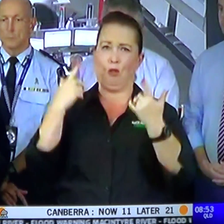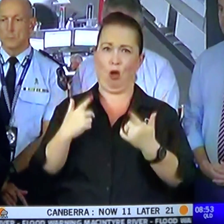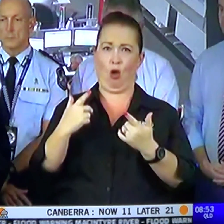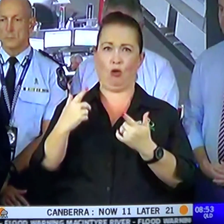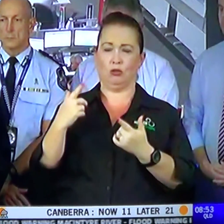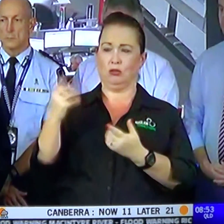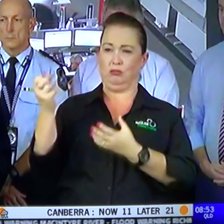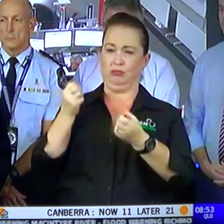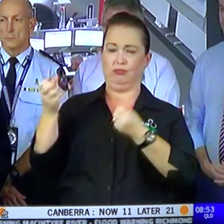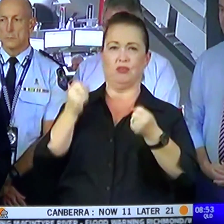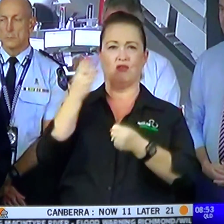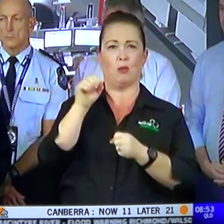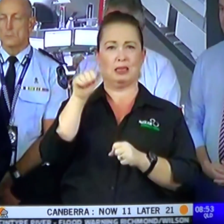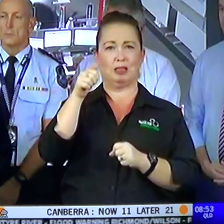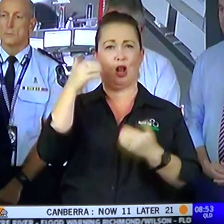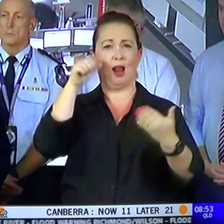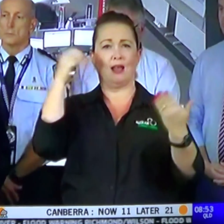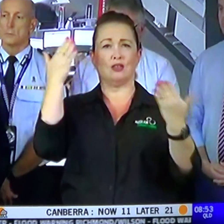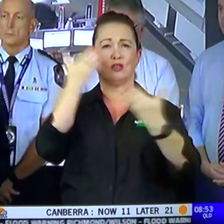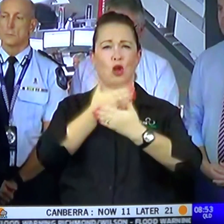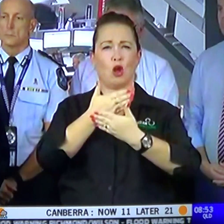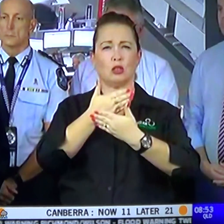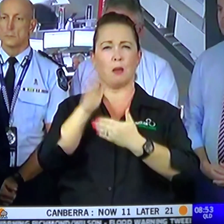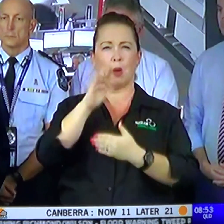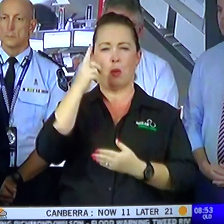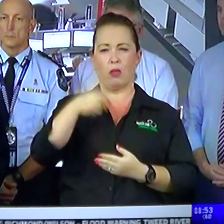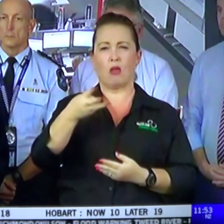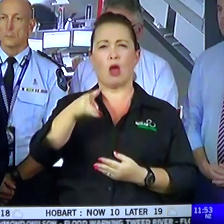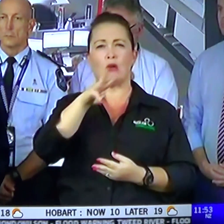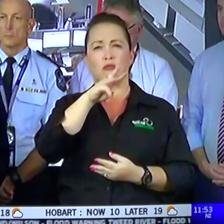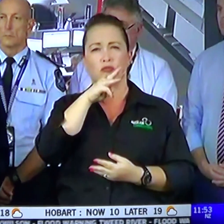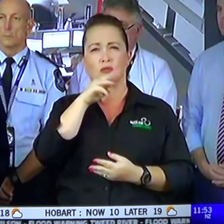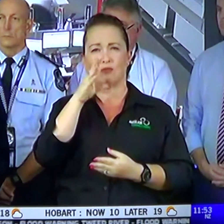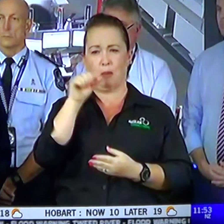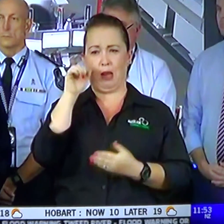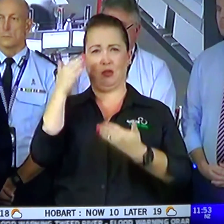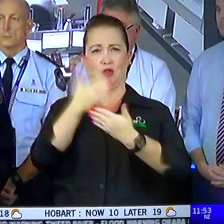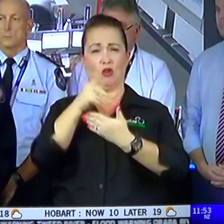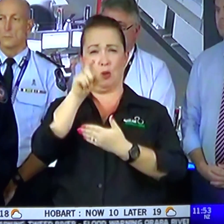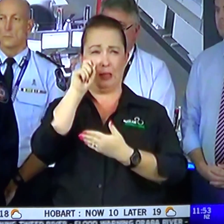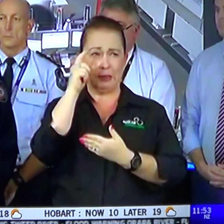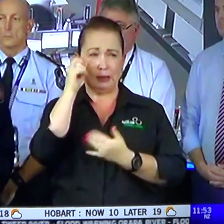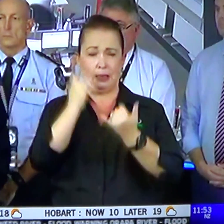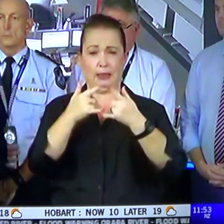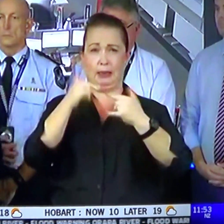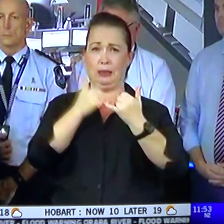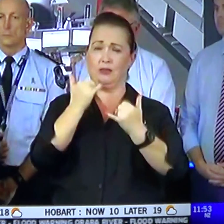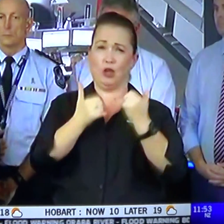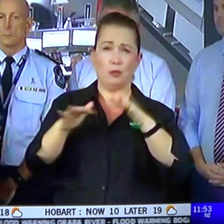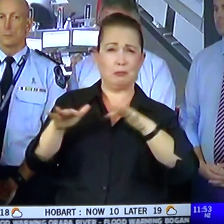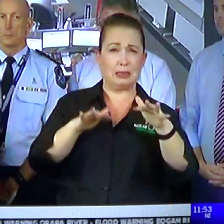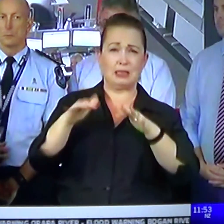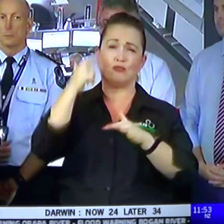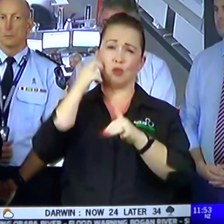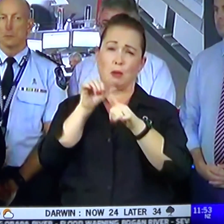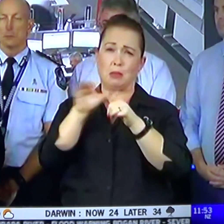since 6 o'clock last night, and that's around the 1,300 mark, so you can appreciate the SES crews are out there, awfully busy and getting to as soon as